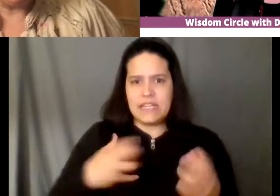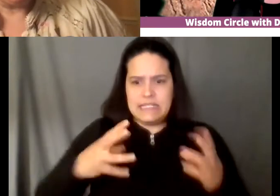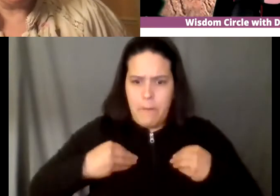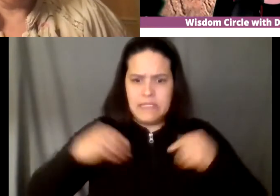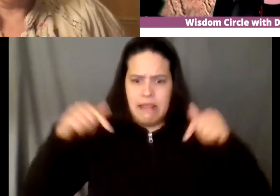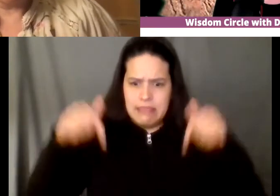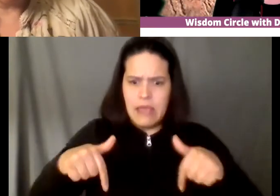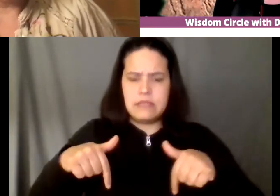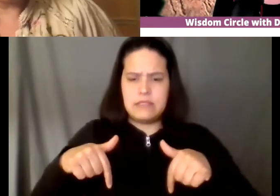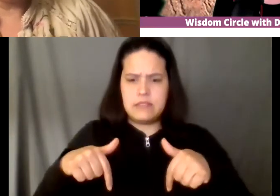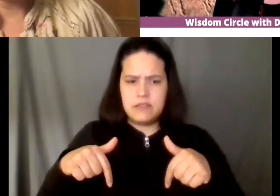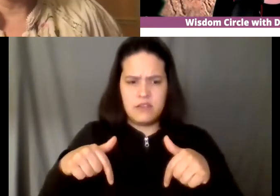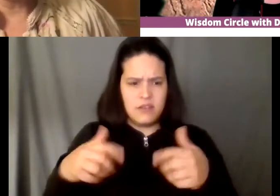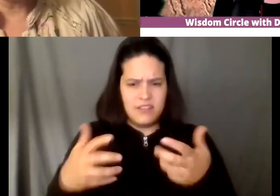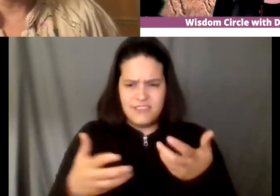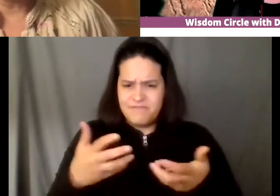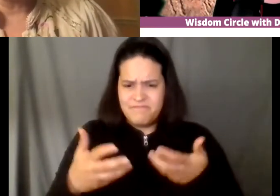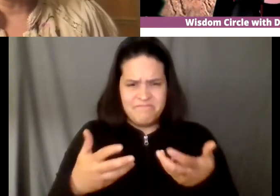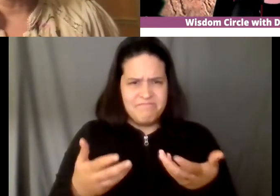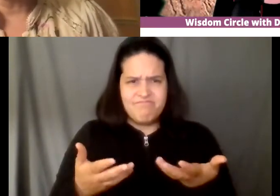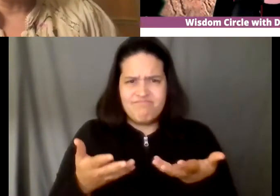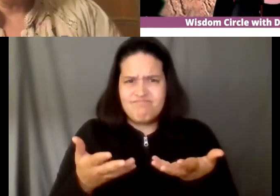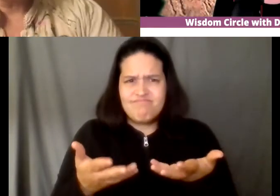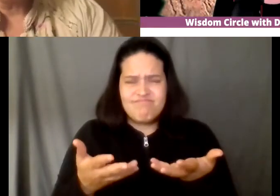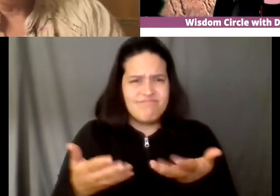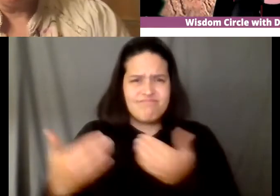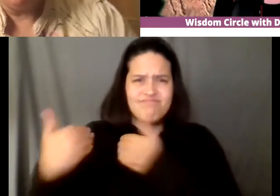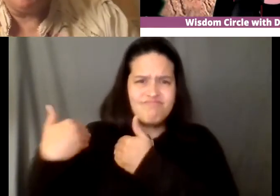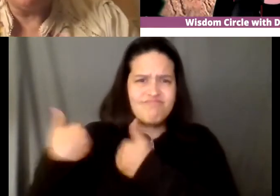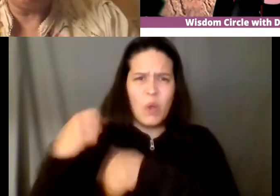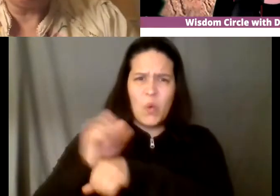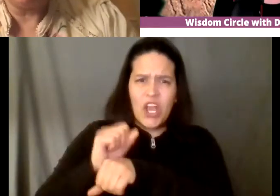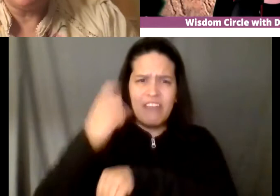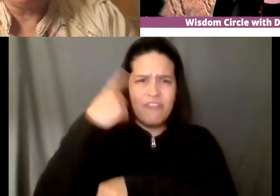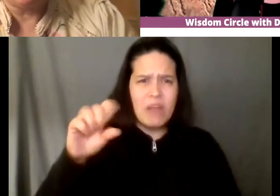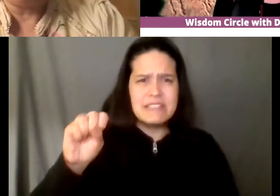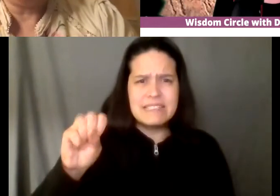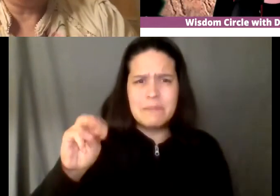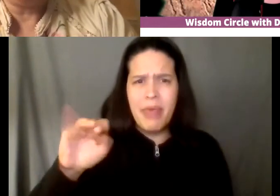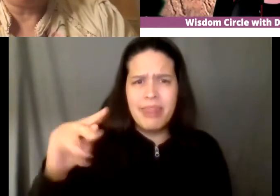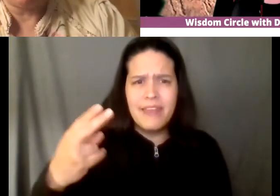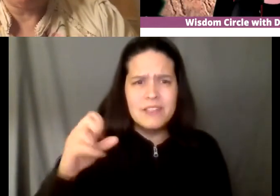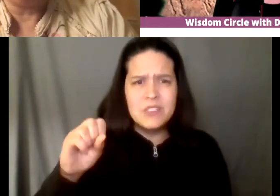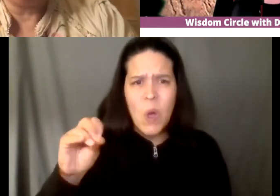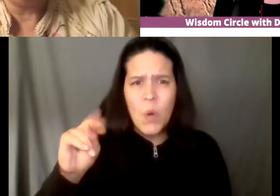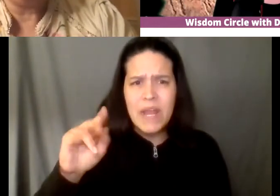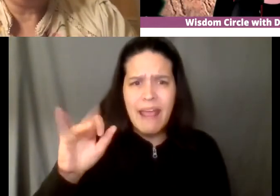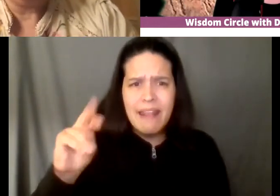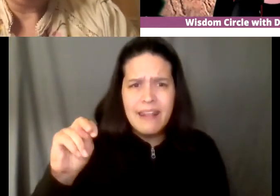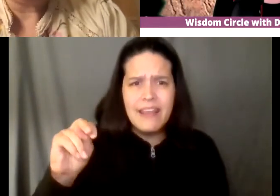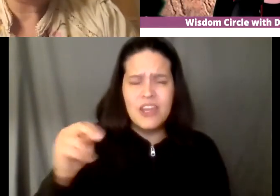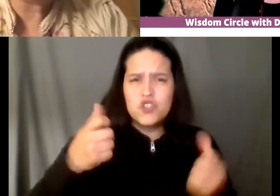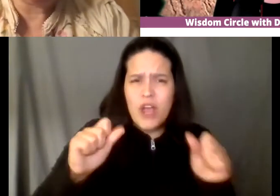um for you know working for smithsonian um and having to figure out how to